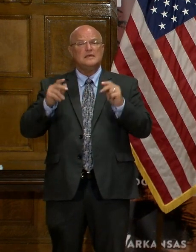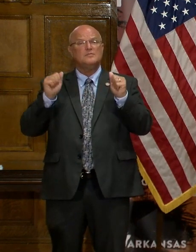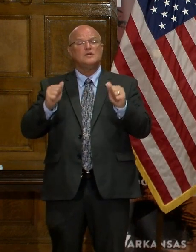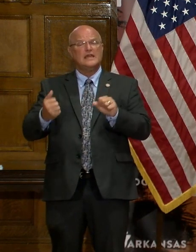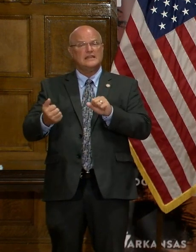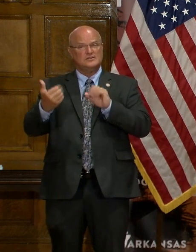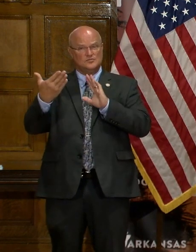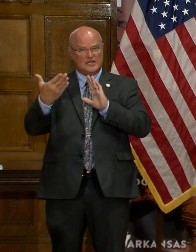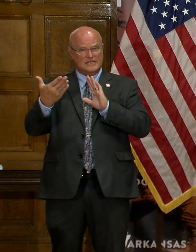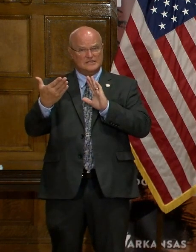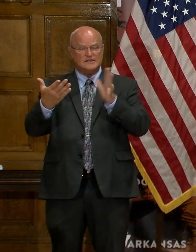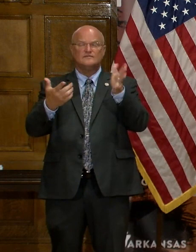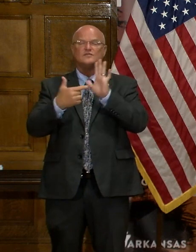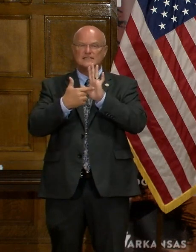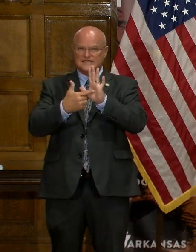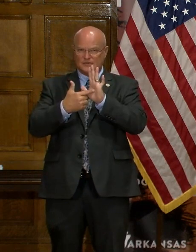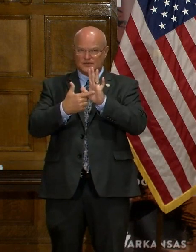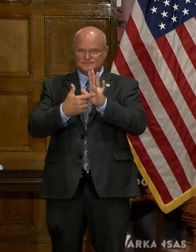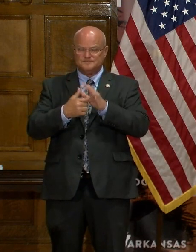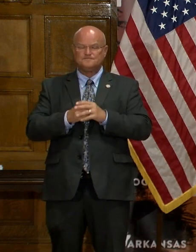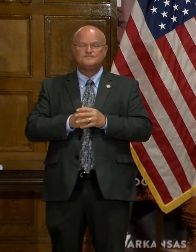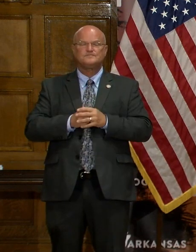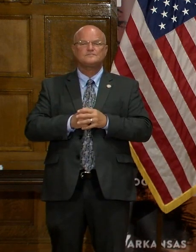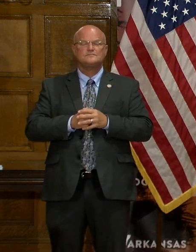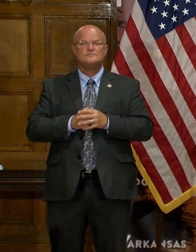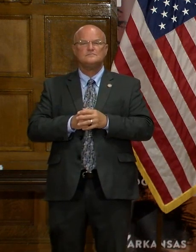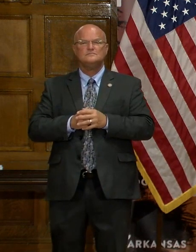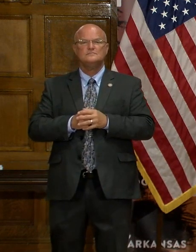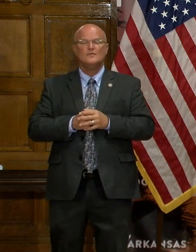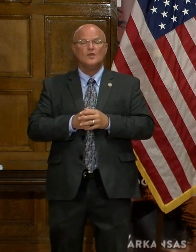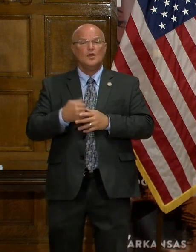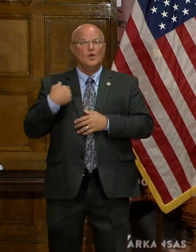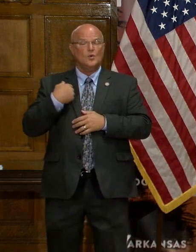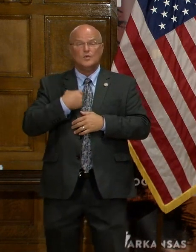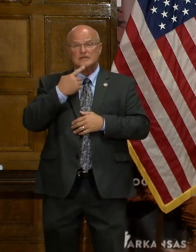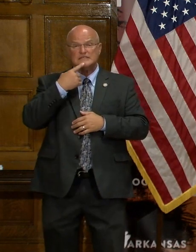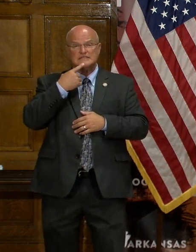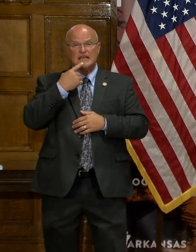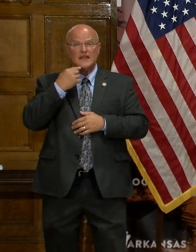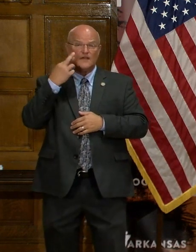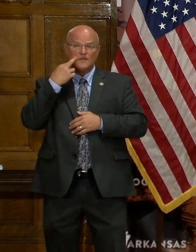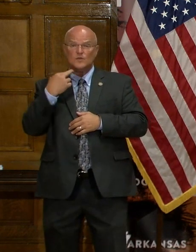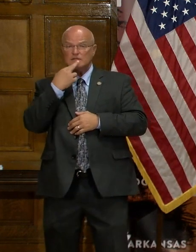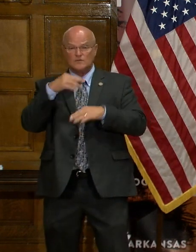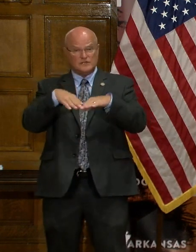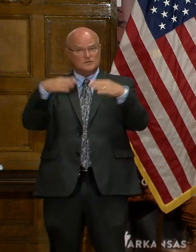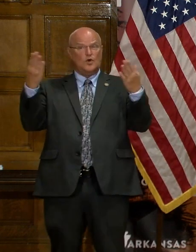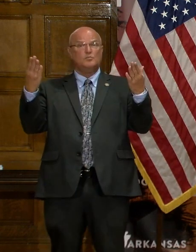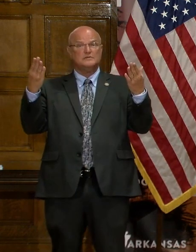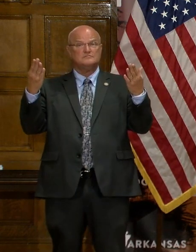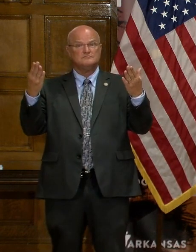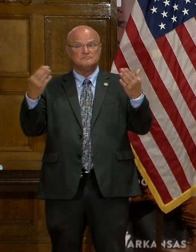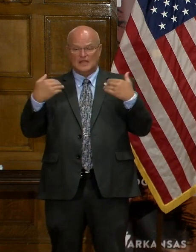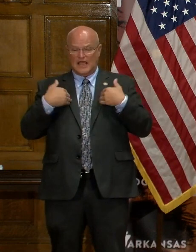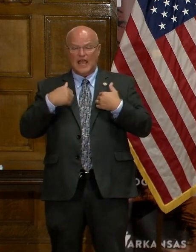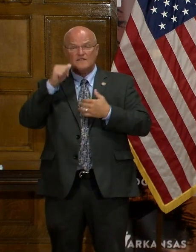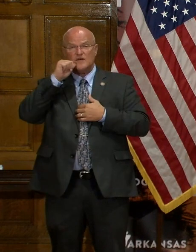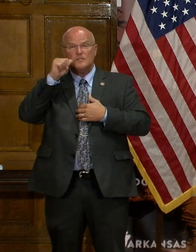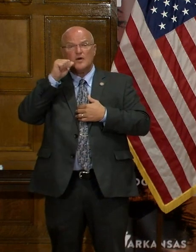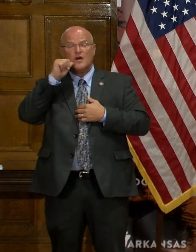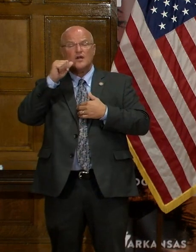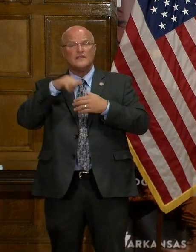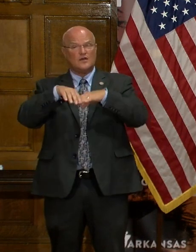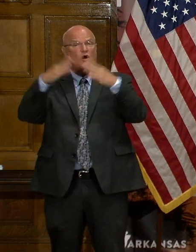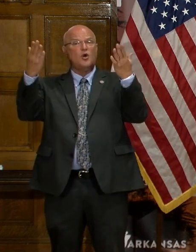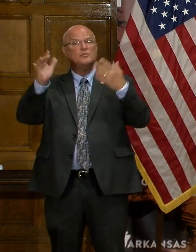address. For example, you know, we're saying there are restaurants are open, that we have bars that